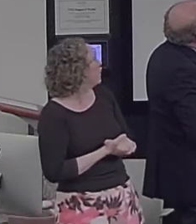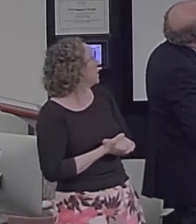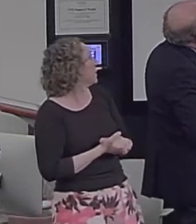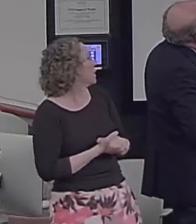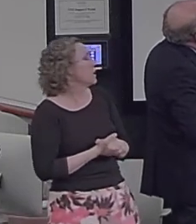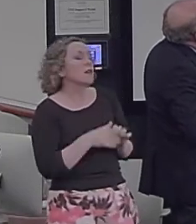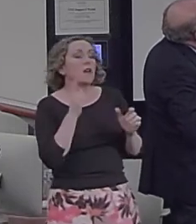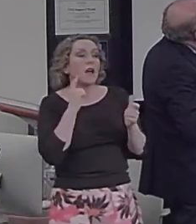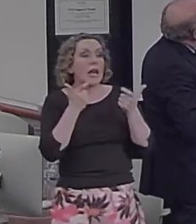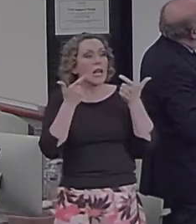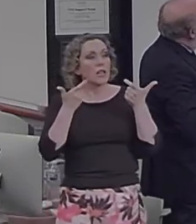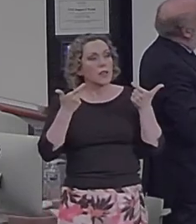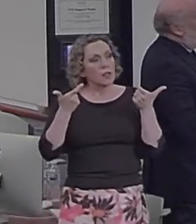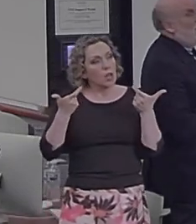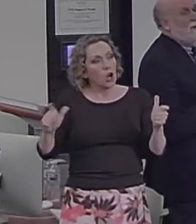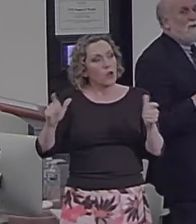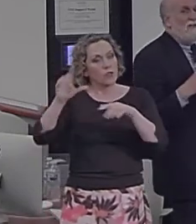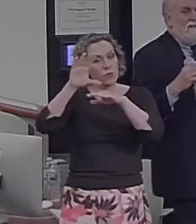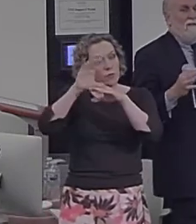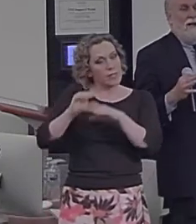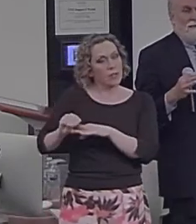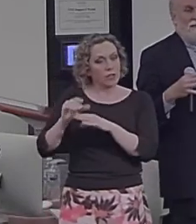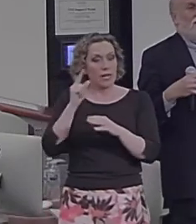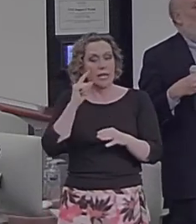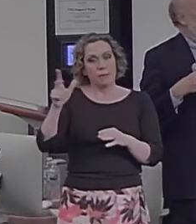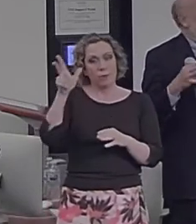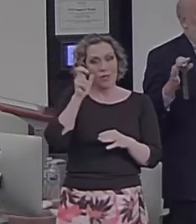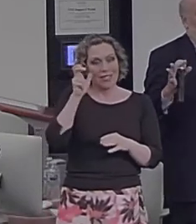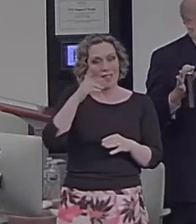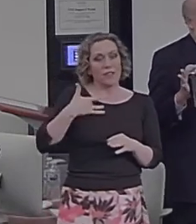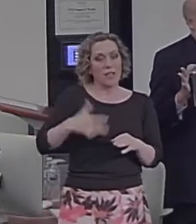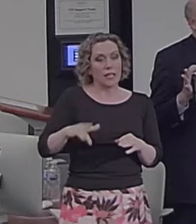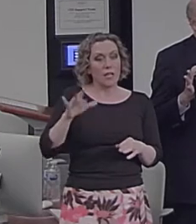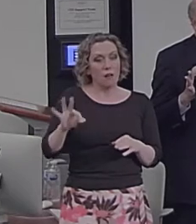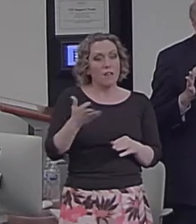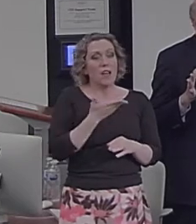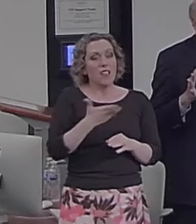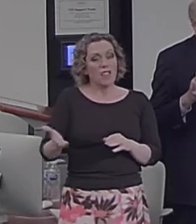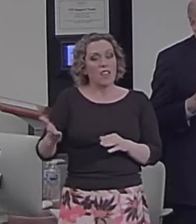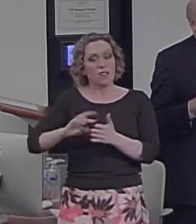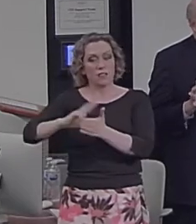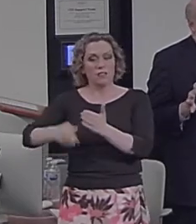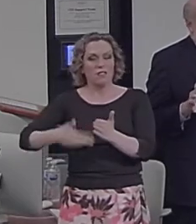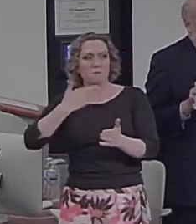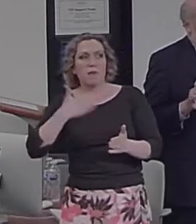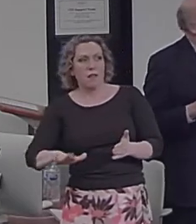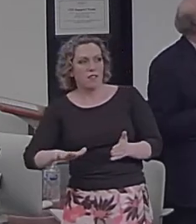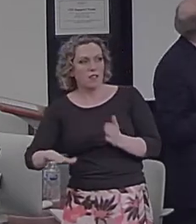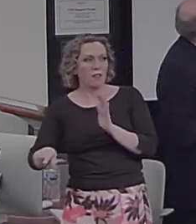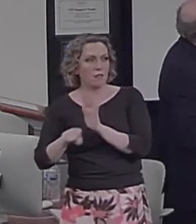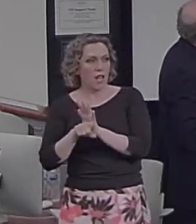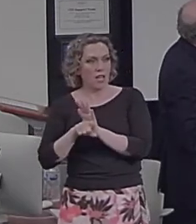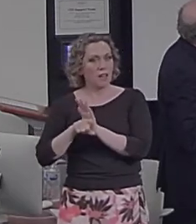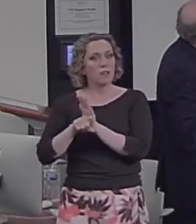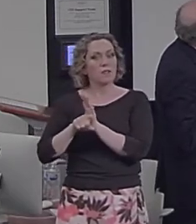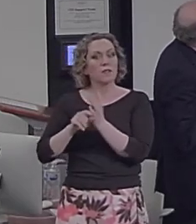reduction in the perceived likelihood of things turning out badly, of a bad outcome. So after you've just had a